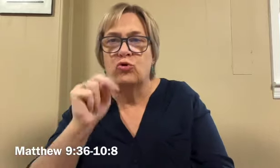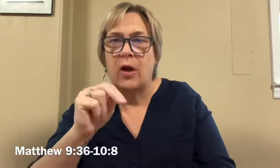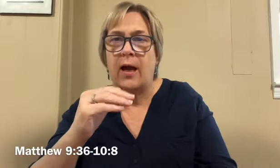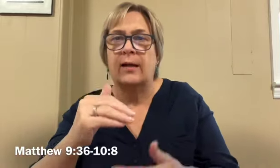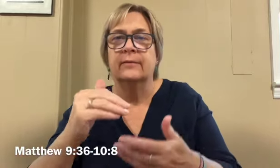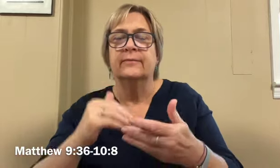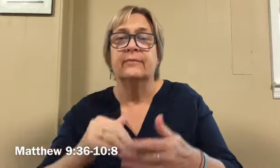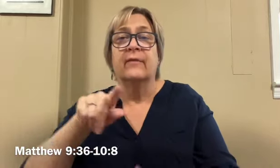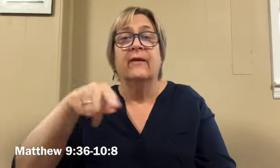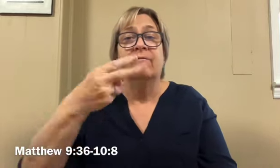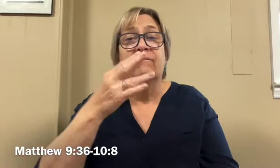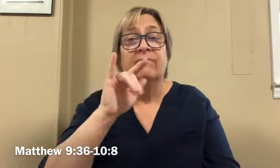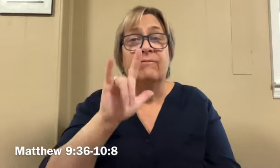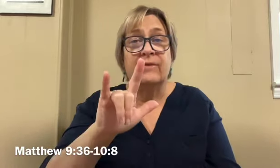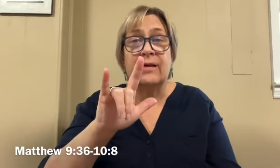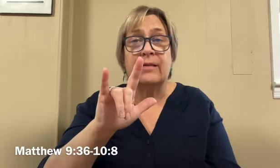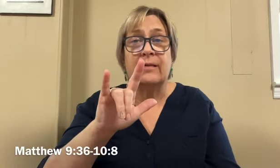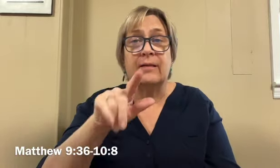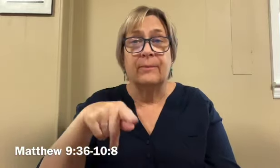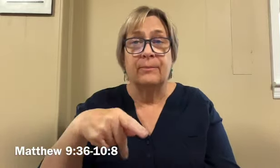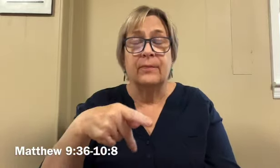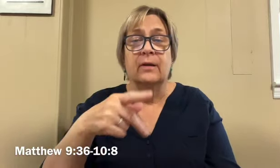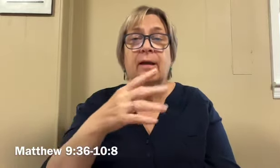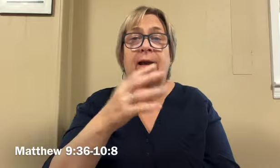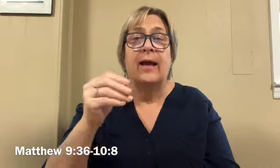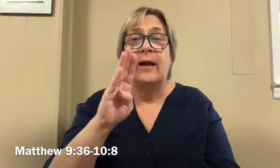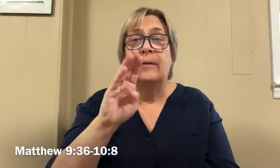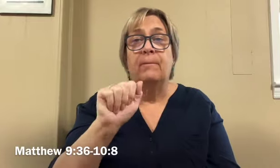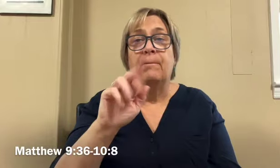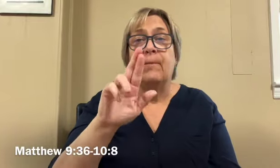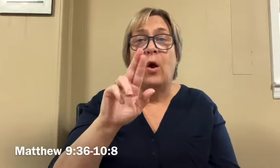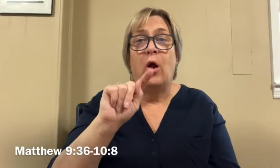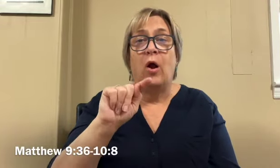John. Philip and Bartholomew.